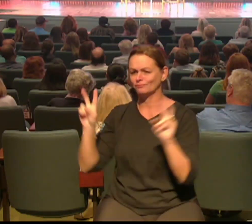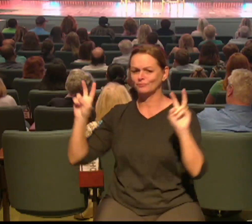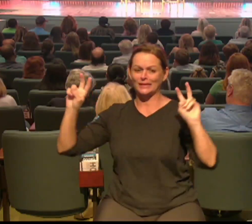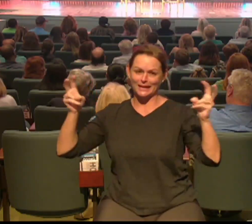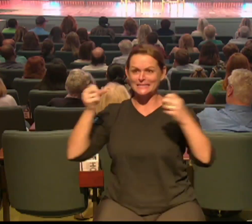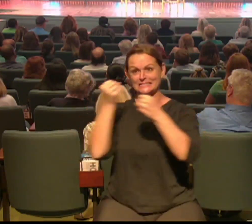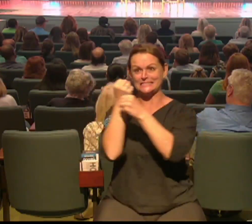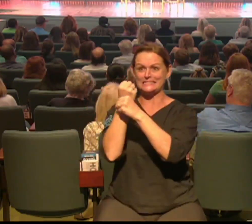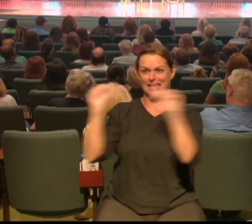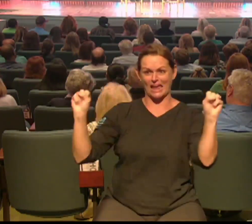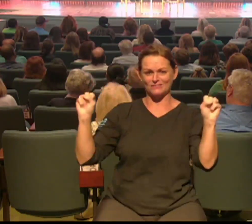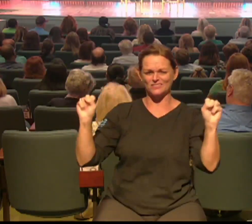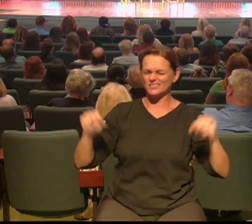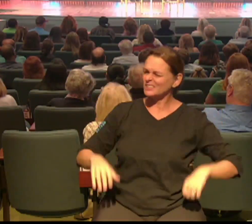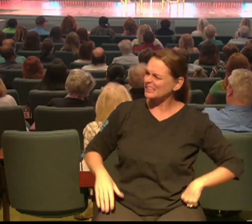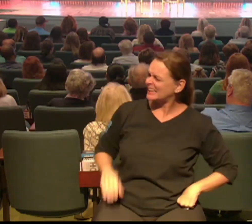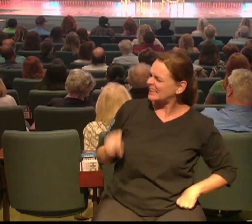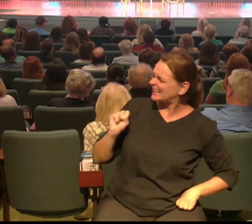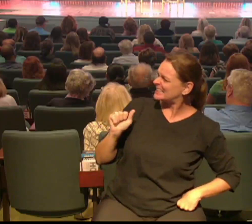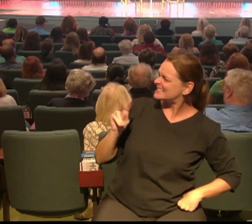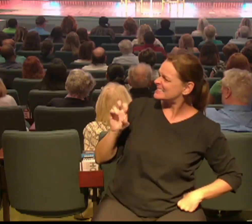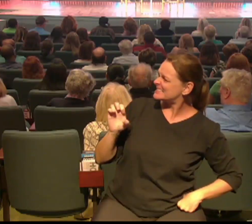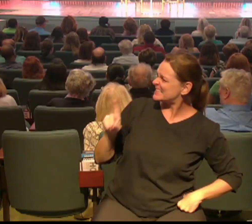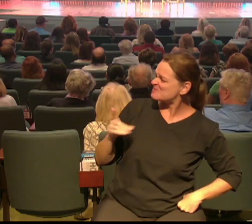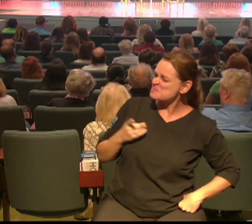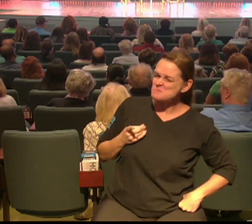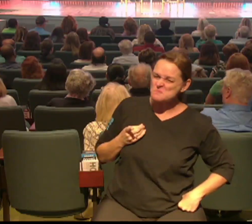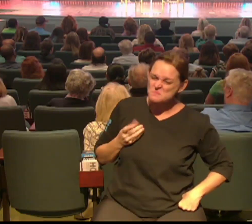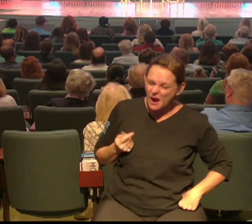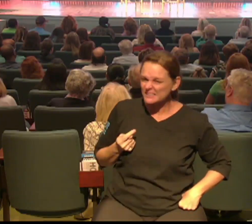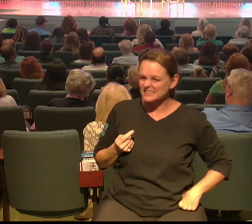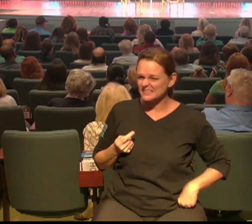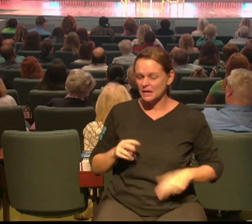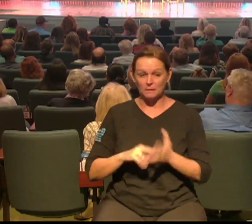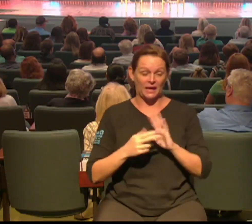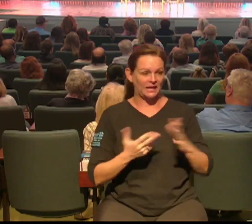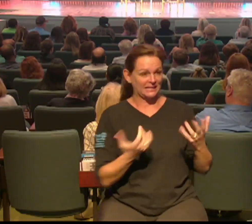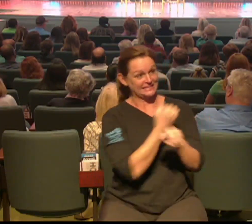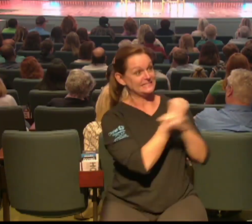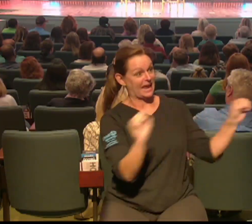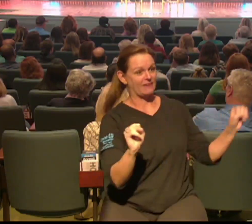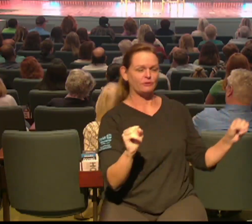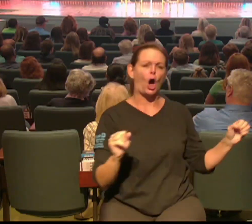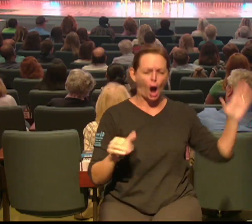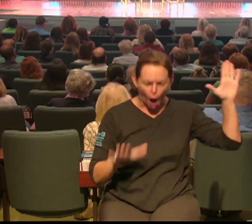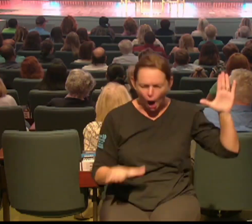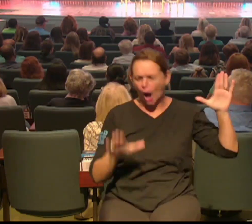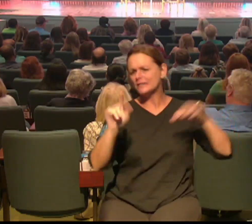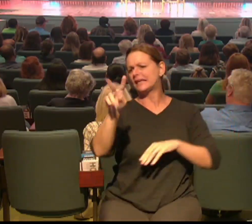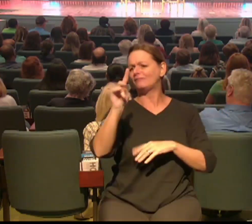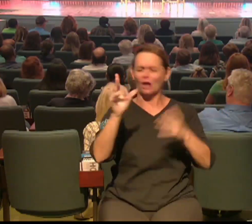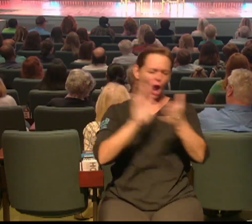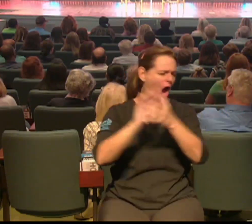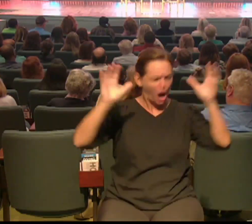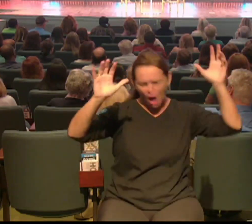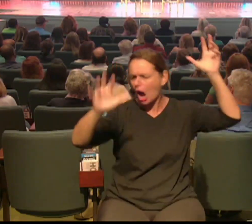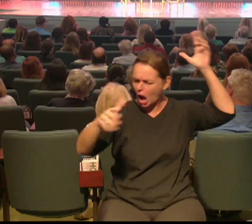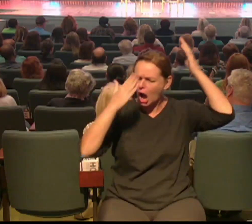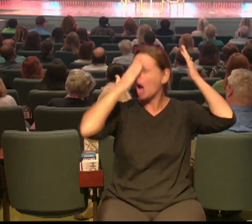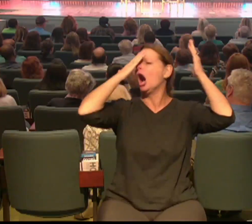that sounded really weird to me. I had only been I had only seen saved people on Christian television and I wasn't really sure that I wanted any part of that